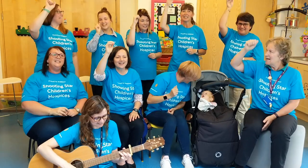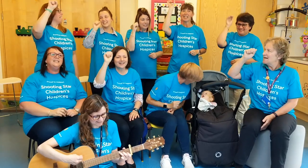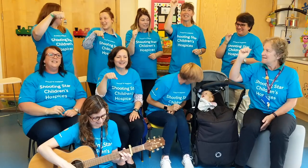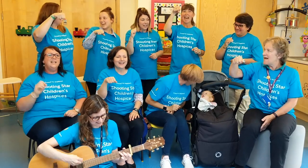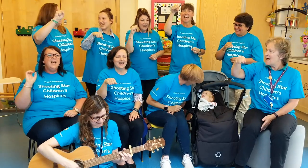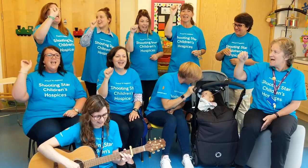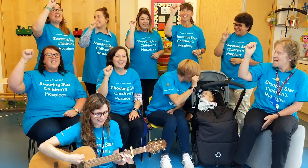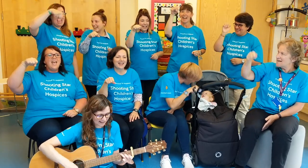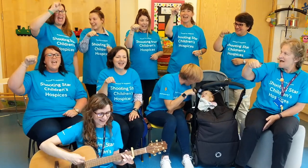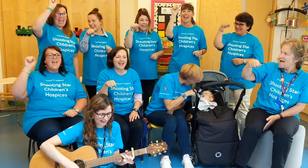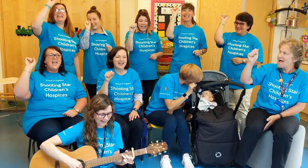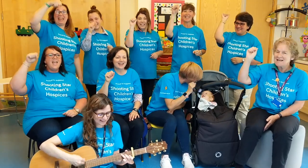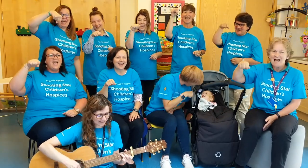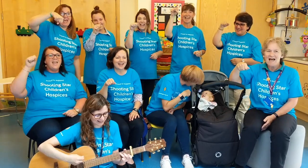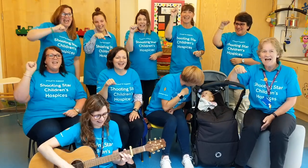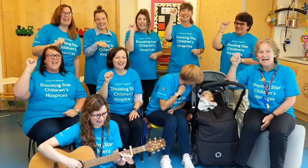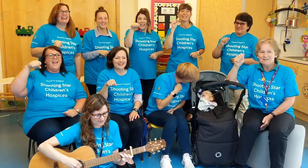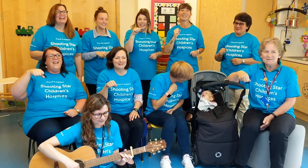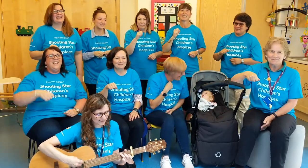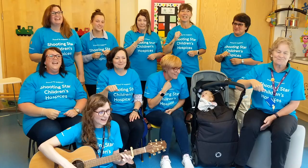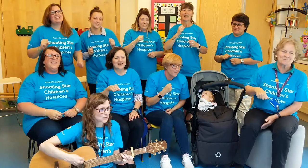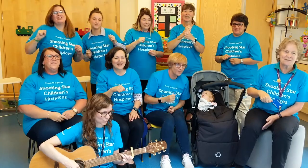Yeah, yeah yeah